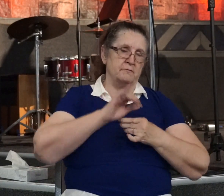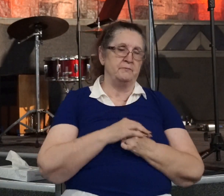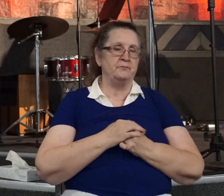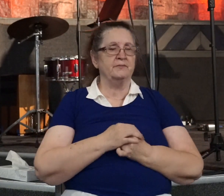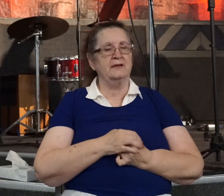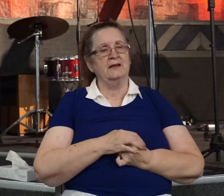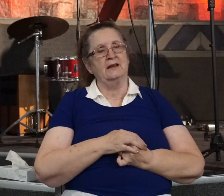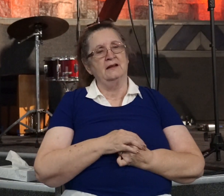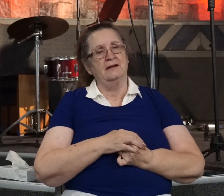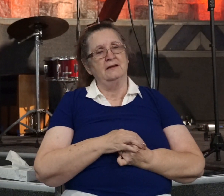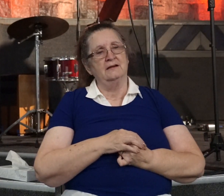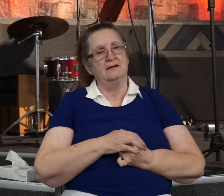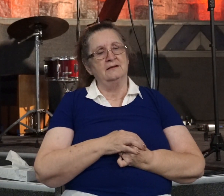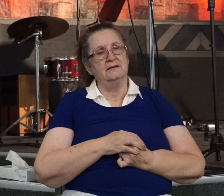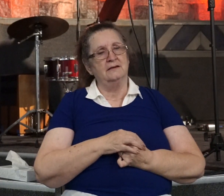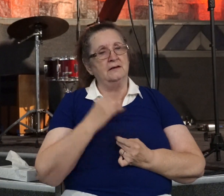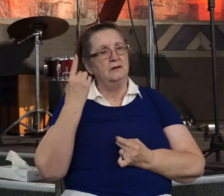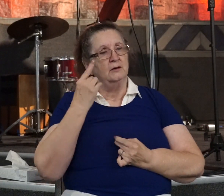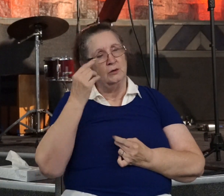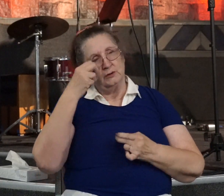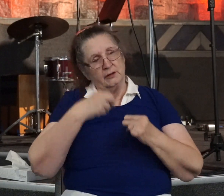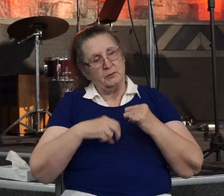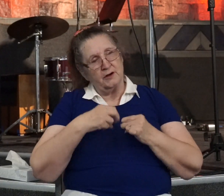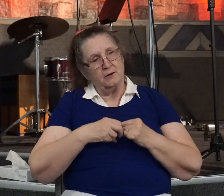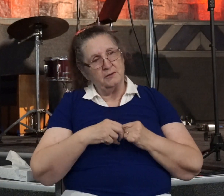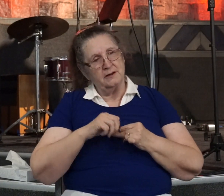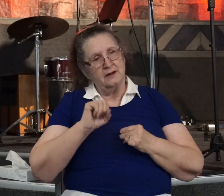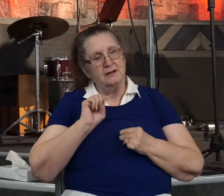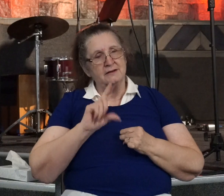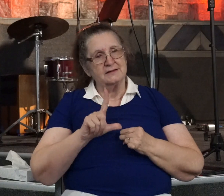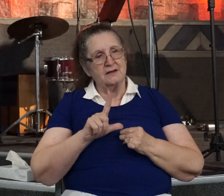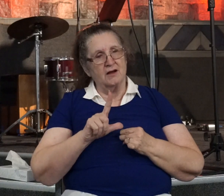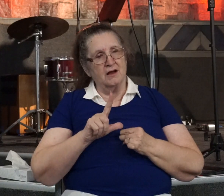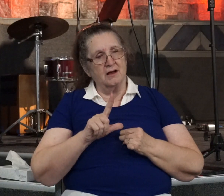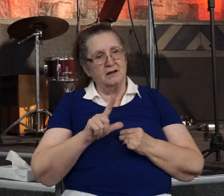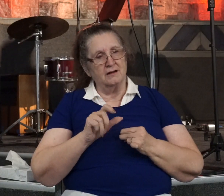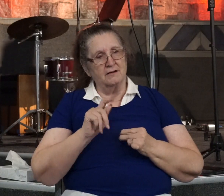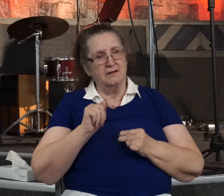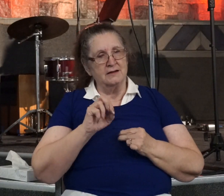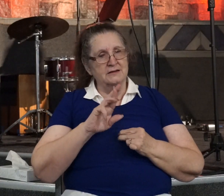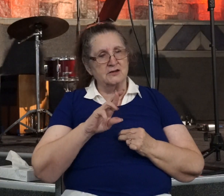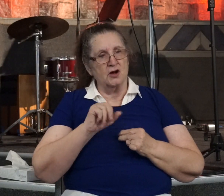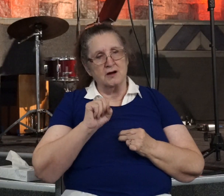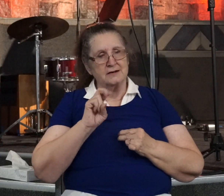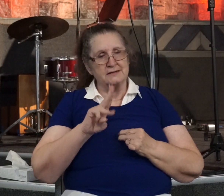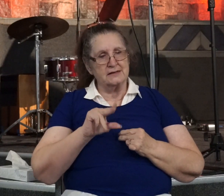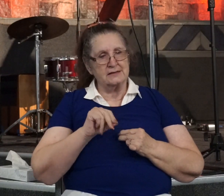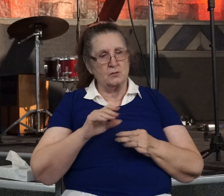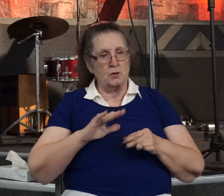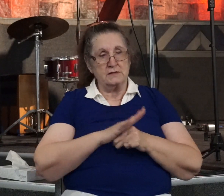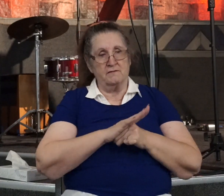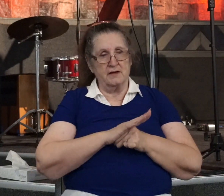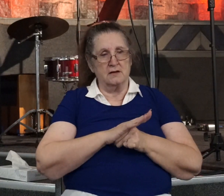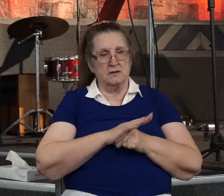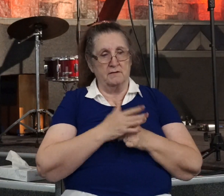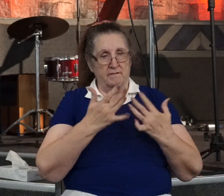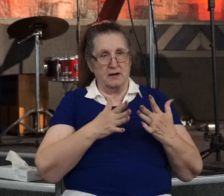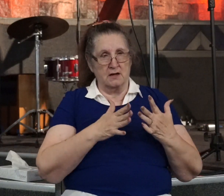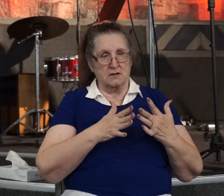The only problem was that Saul of Tarsus was a vessel that was already filled. He was filled with